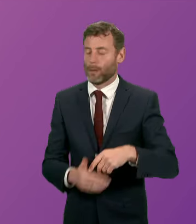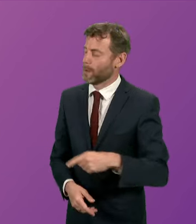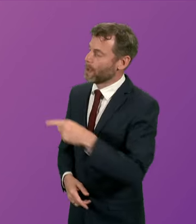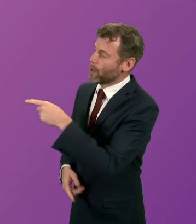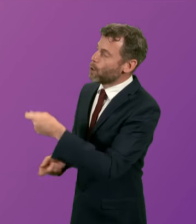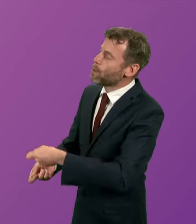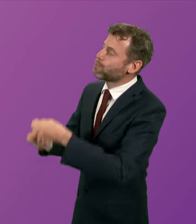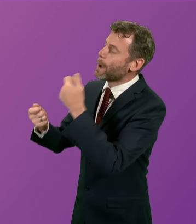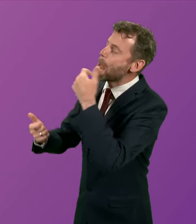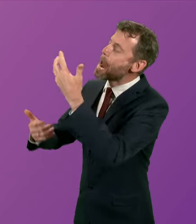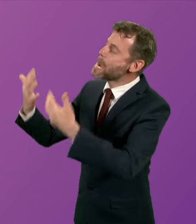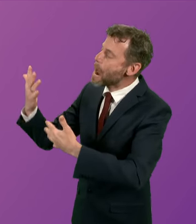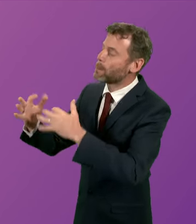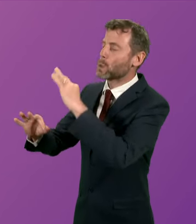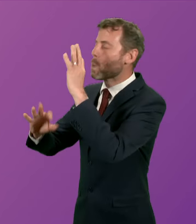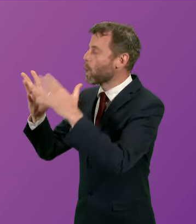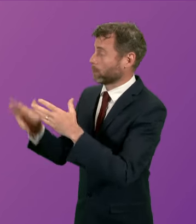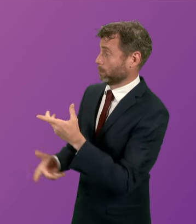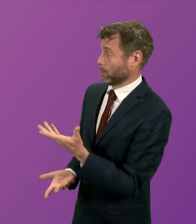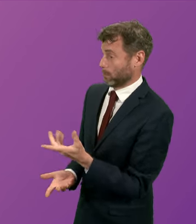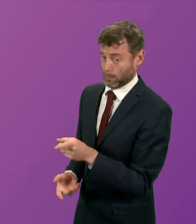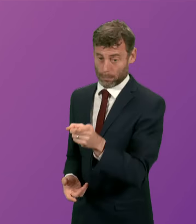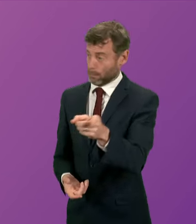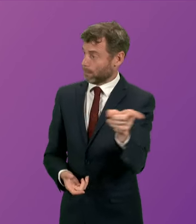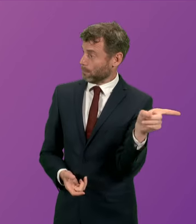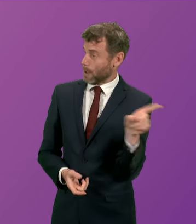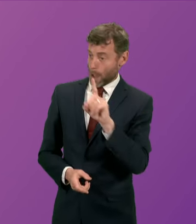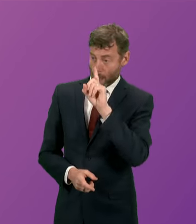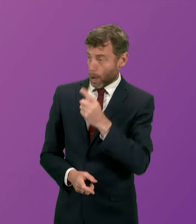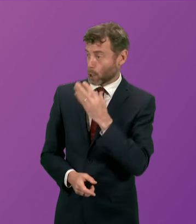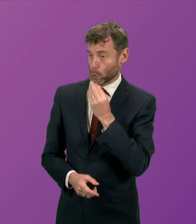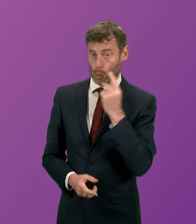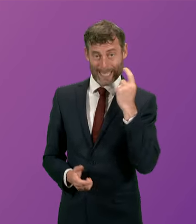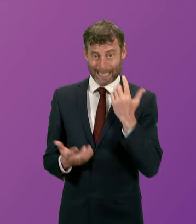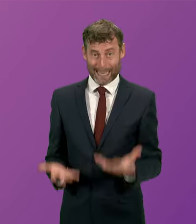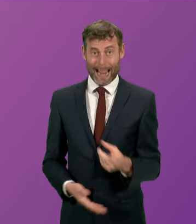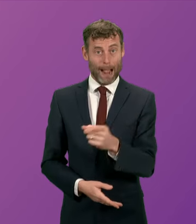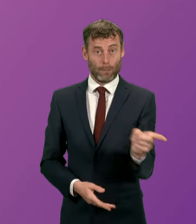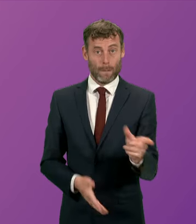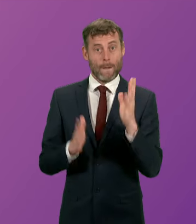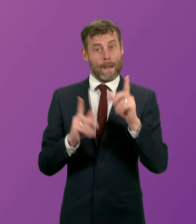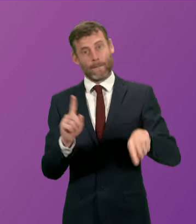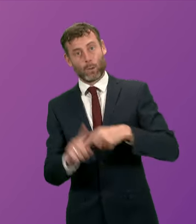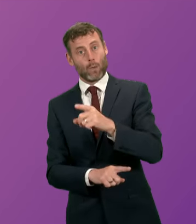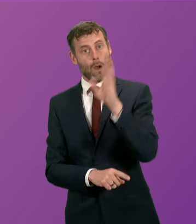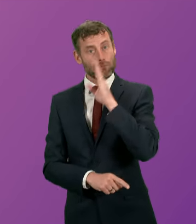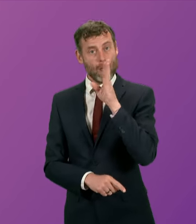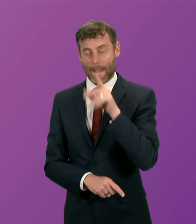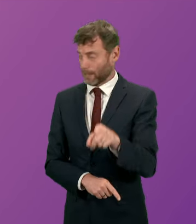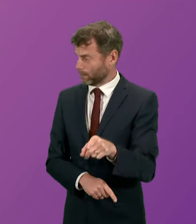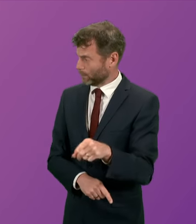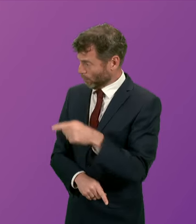zero comfort to people who can't access NHS dentistry and being forced to go private. And I think he needs to get his head out of the sand.